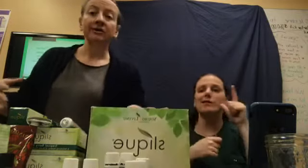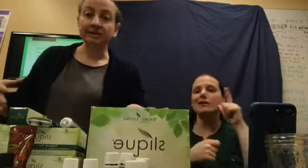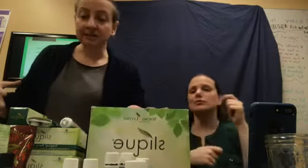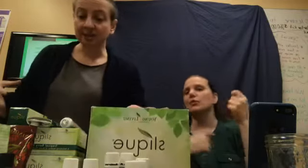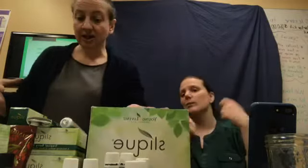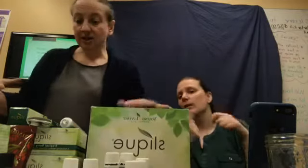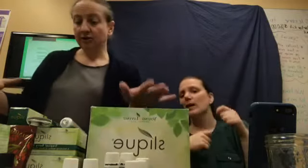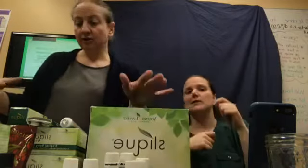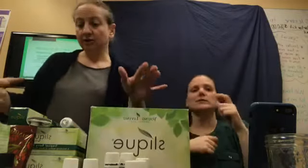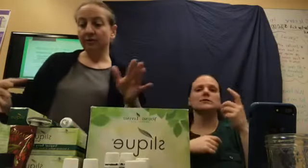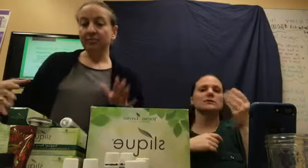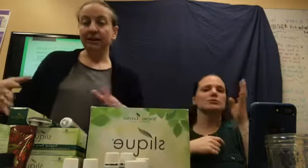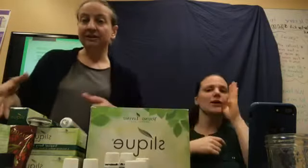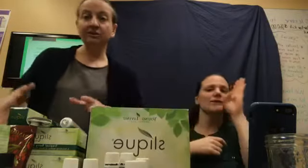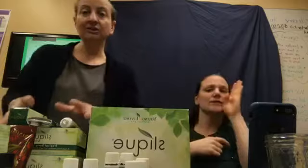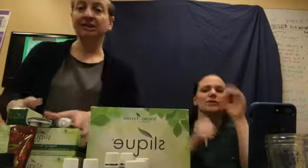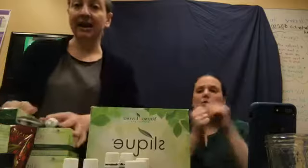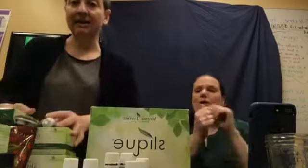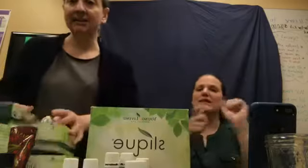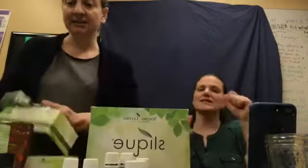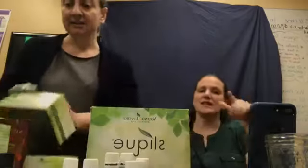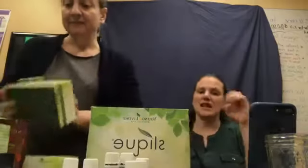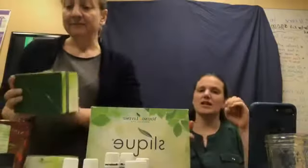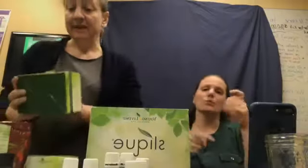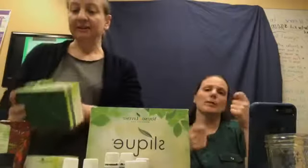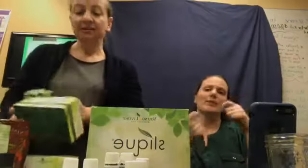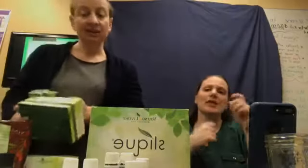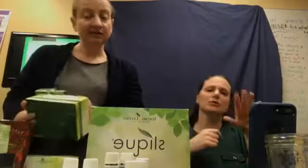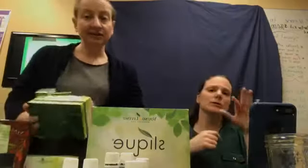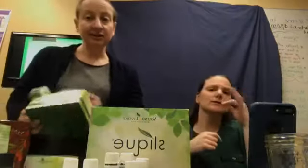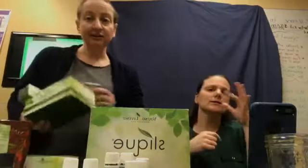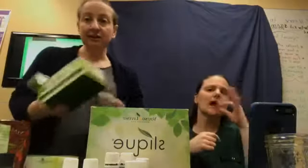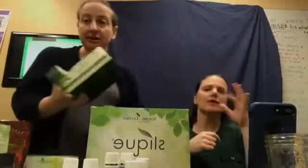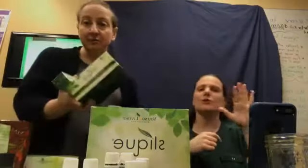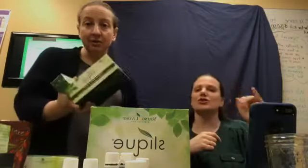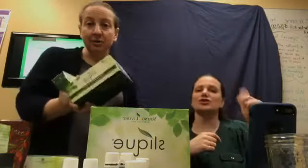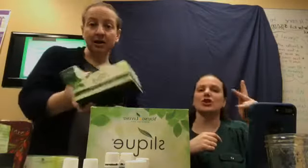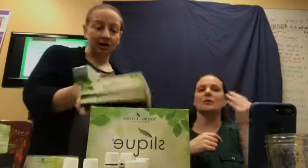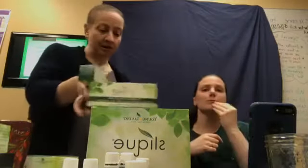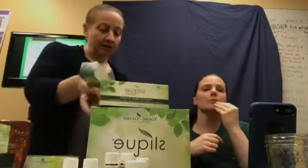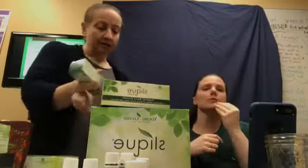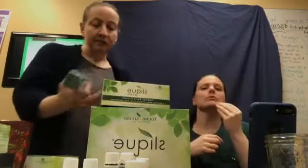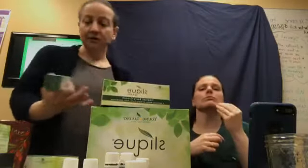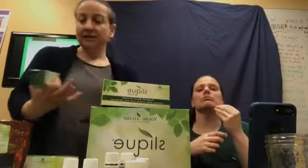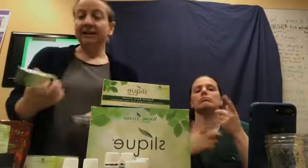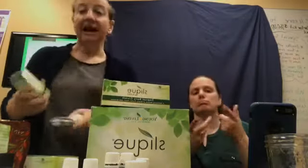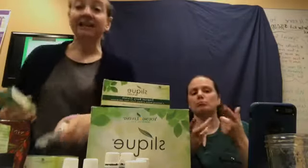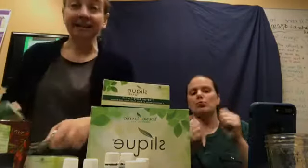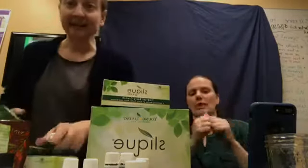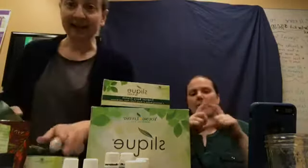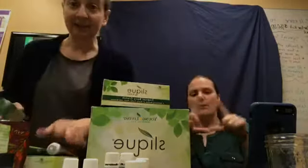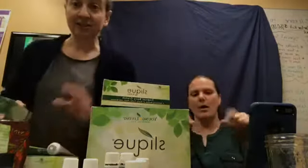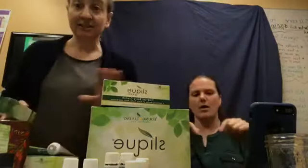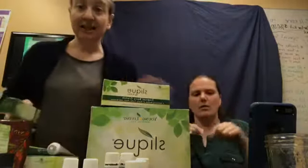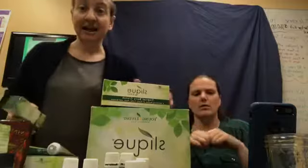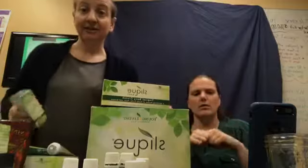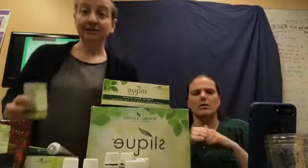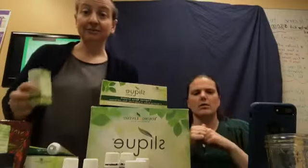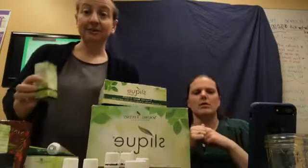a sleek shake. You're going to replace your snacks and the junk food that you're eating with a bar. You're going to not need an extra snack or something.